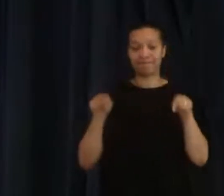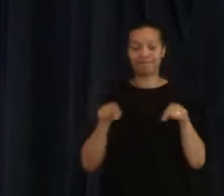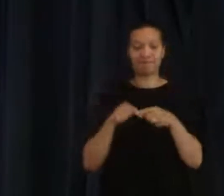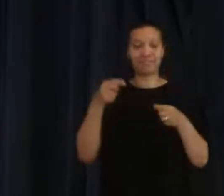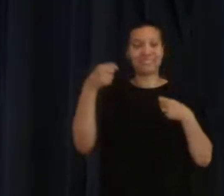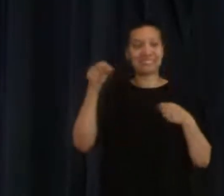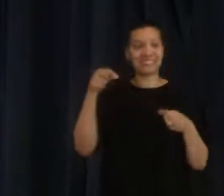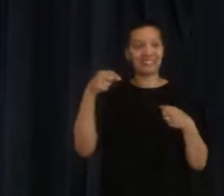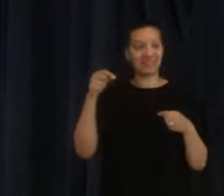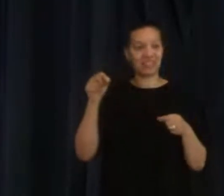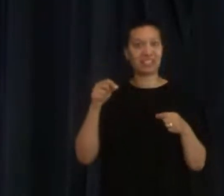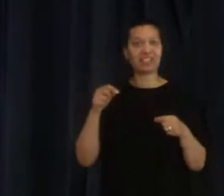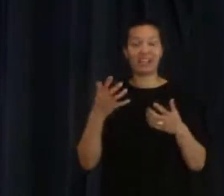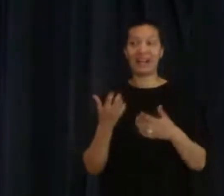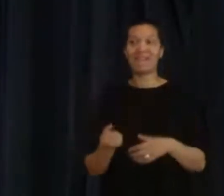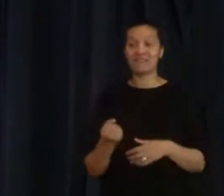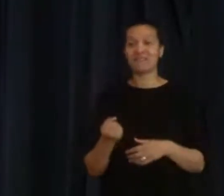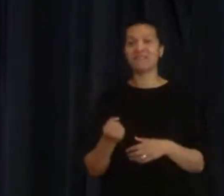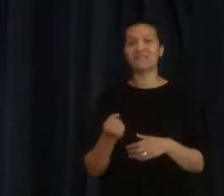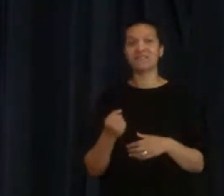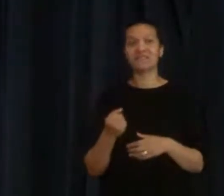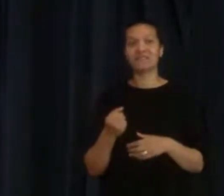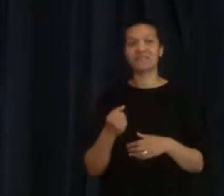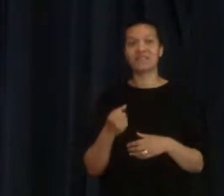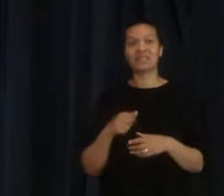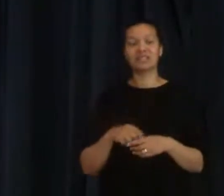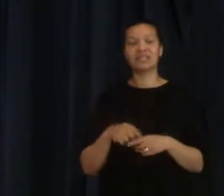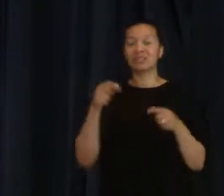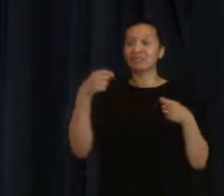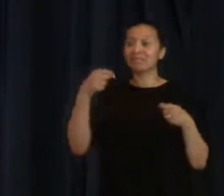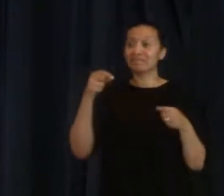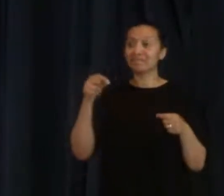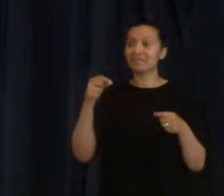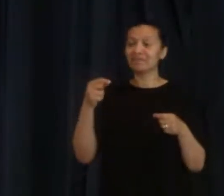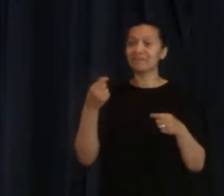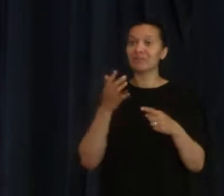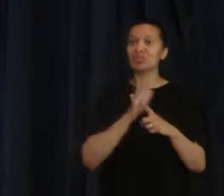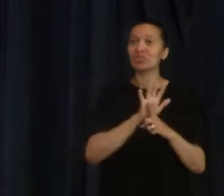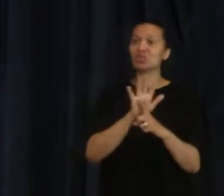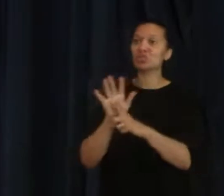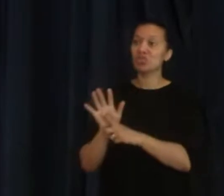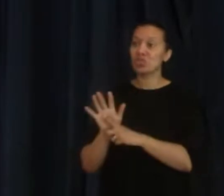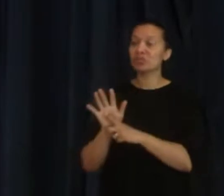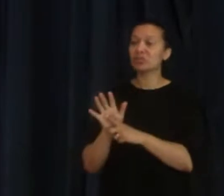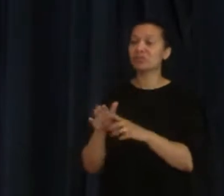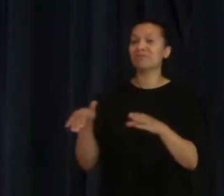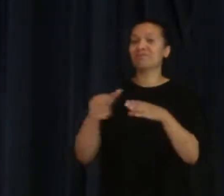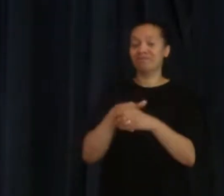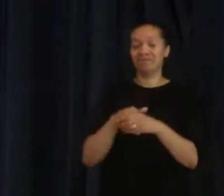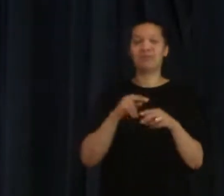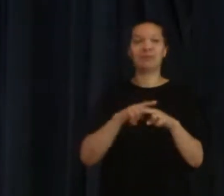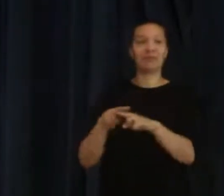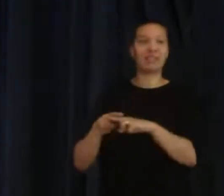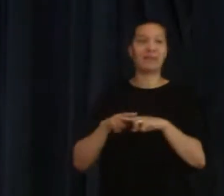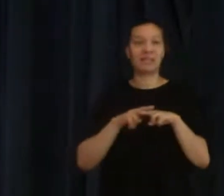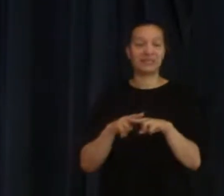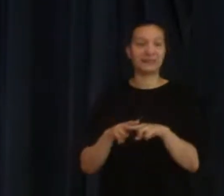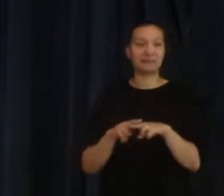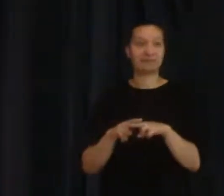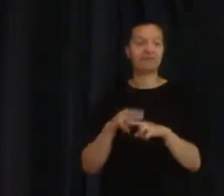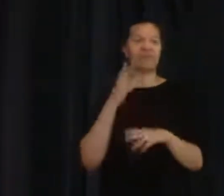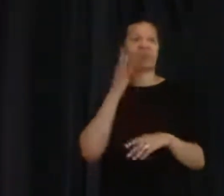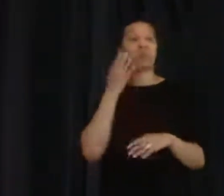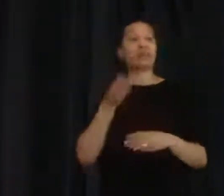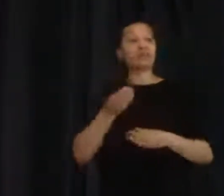a piece of paper showing that they are now part of that family. Now, when we become